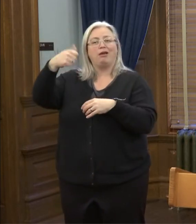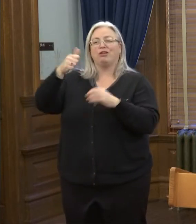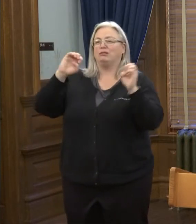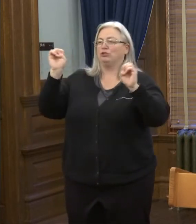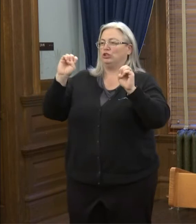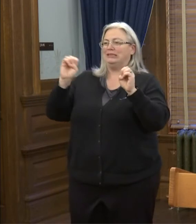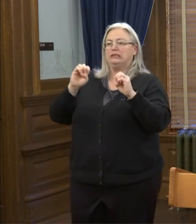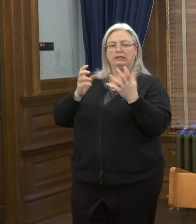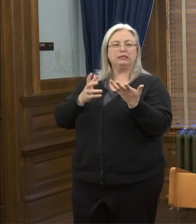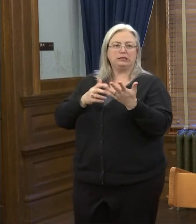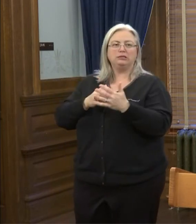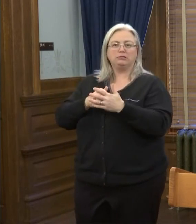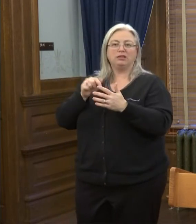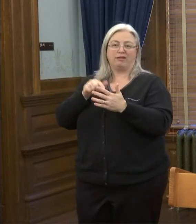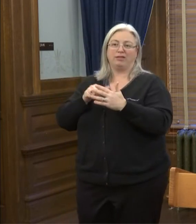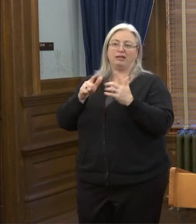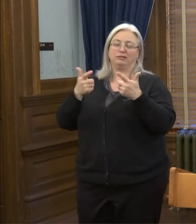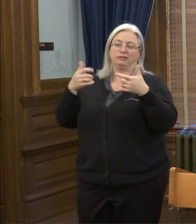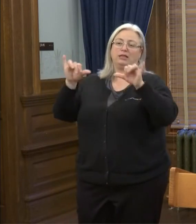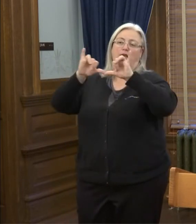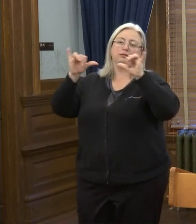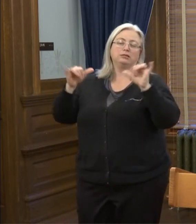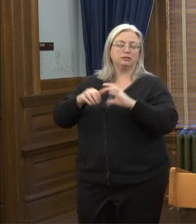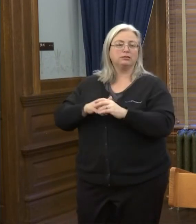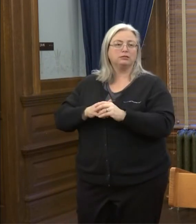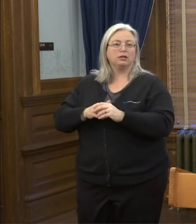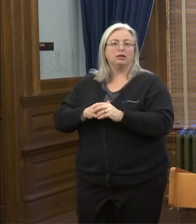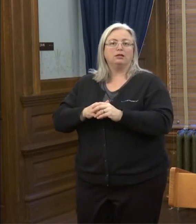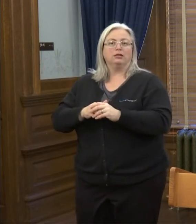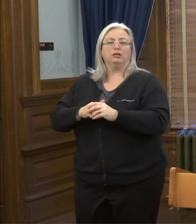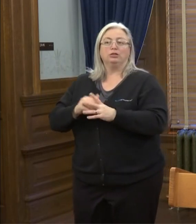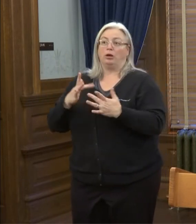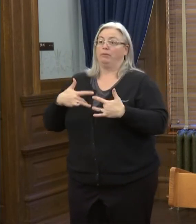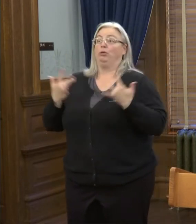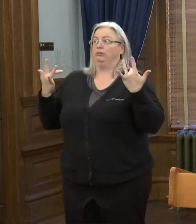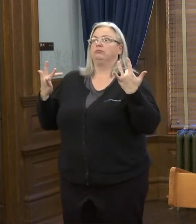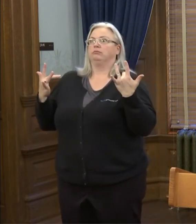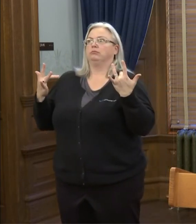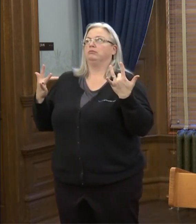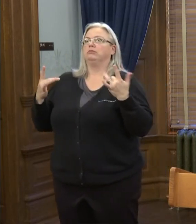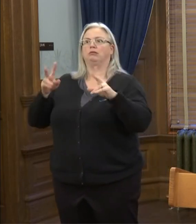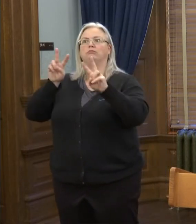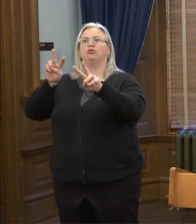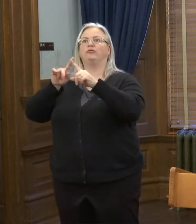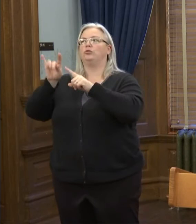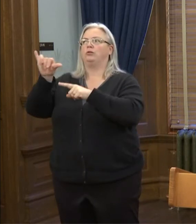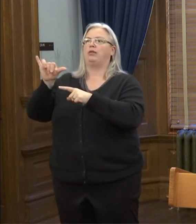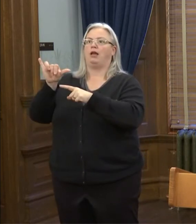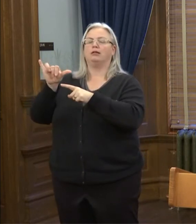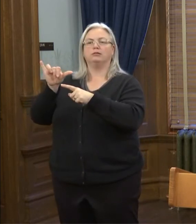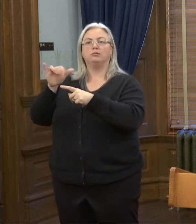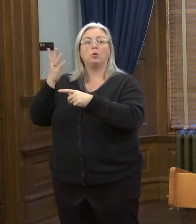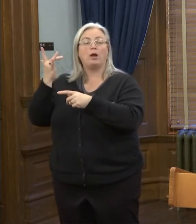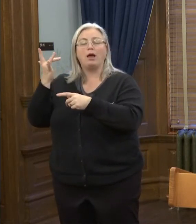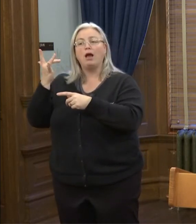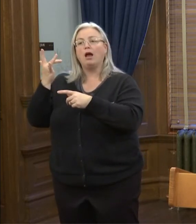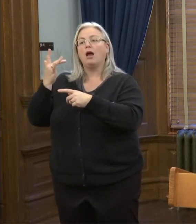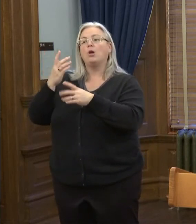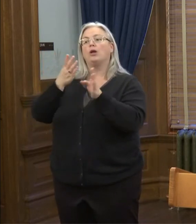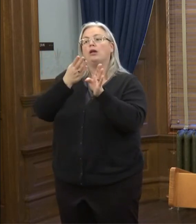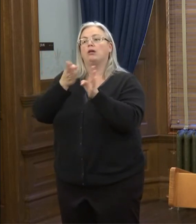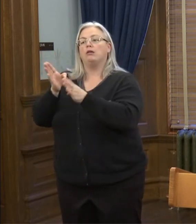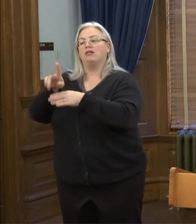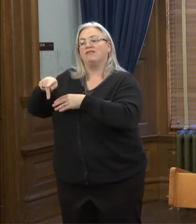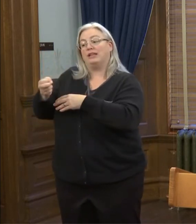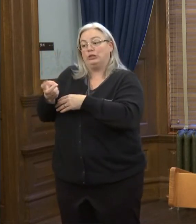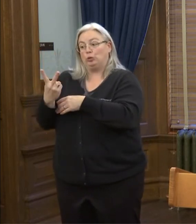emergency, uh, of this magnitude. So I'm, I'm thrilled and I look forward to it because as we go into phase two,